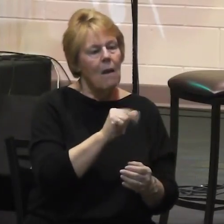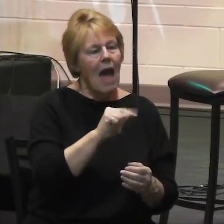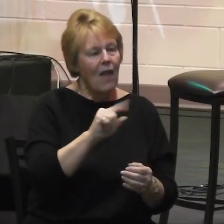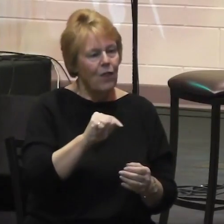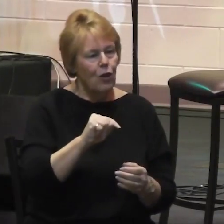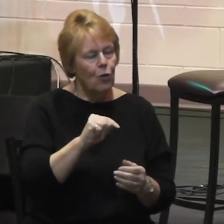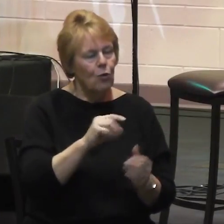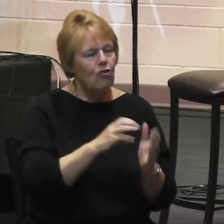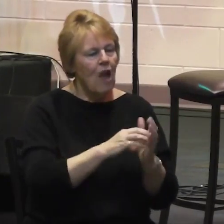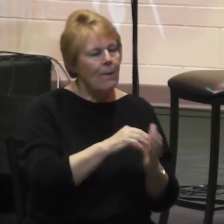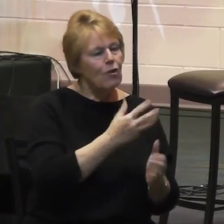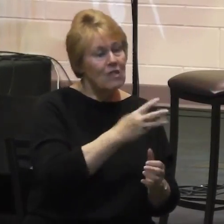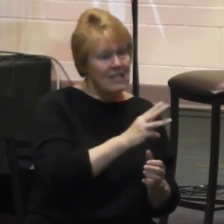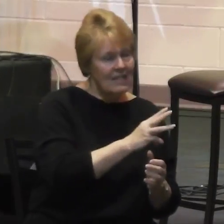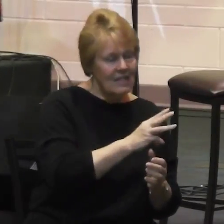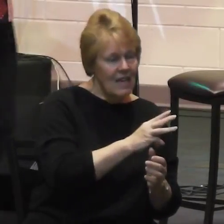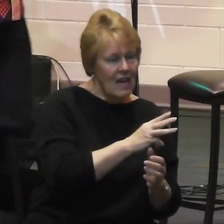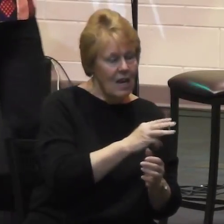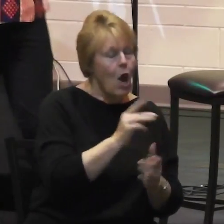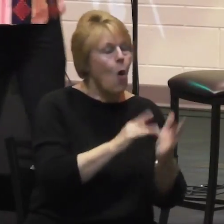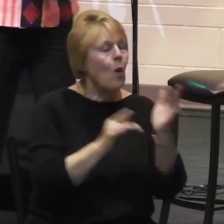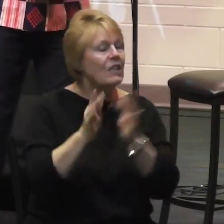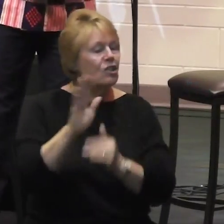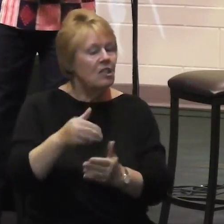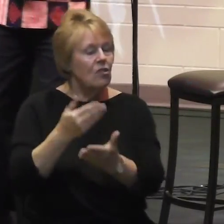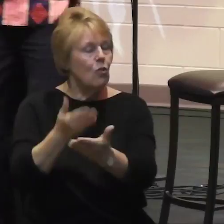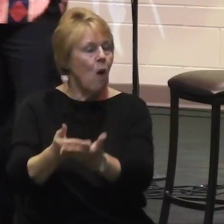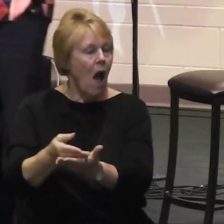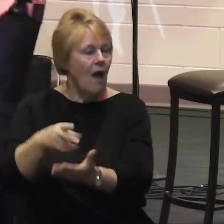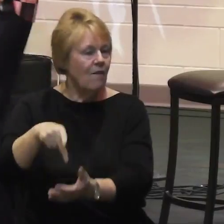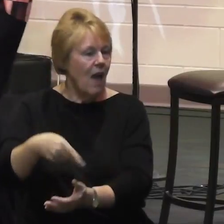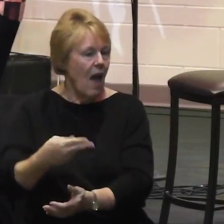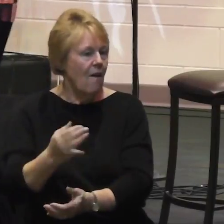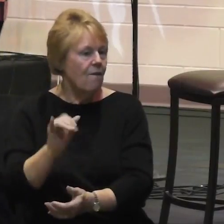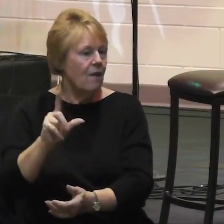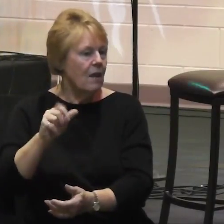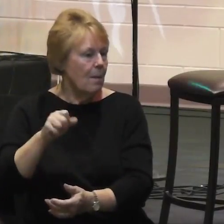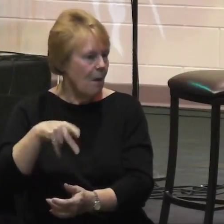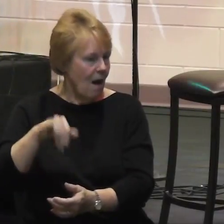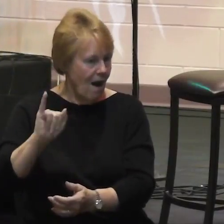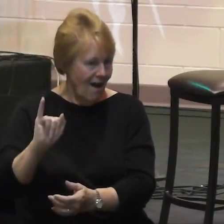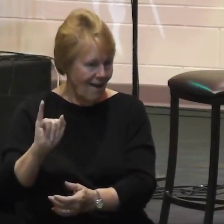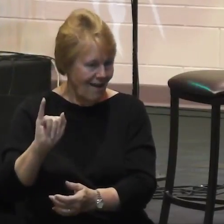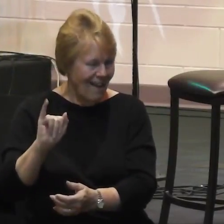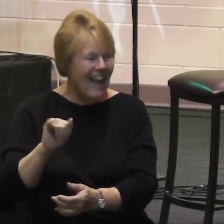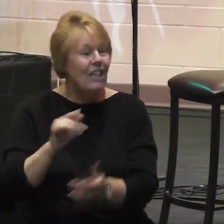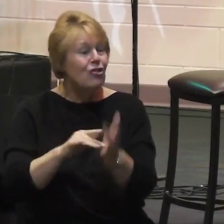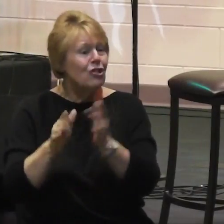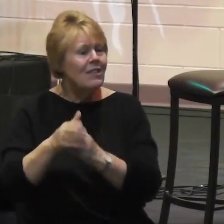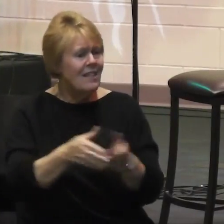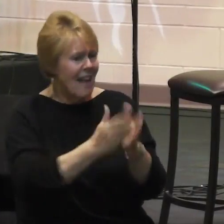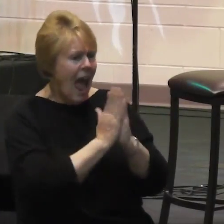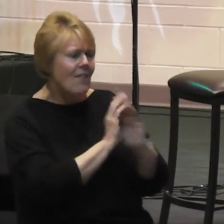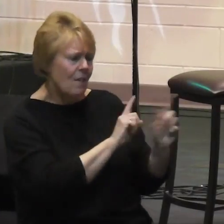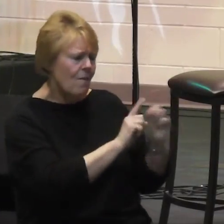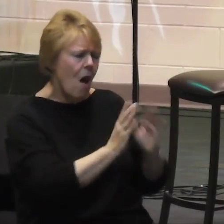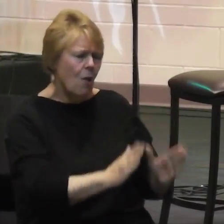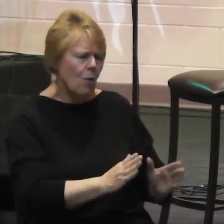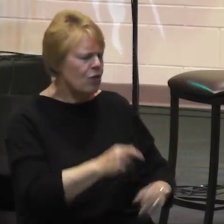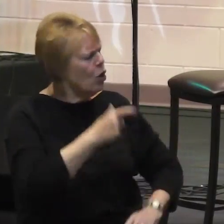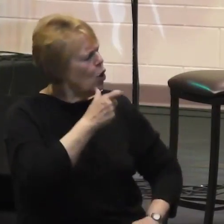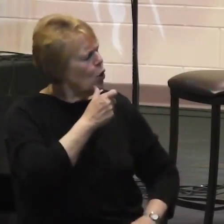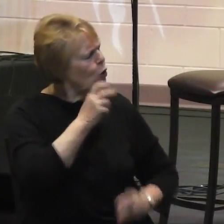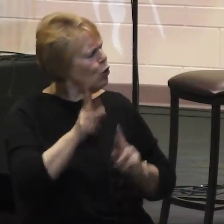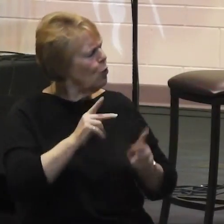to the region of Philippi and he was having a conversation with his apostles and he asks them, who do people say that I am?